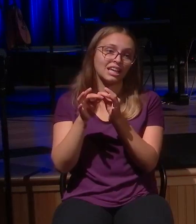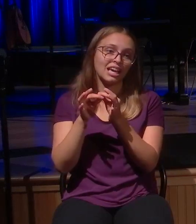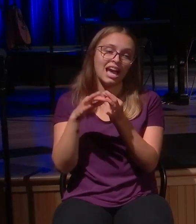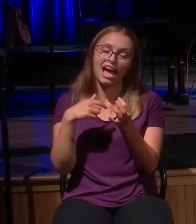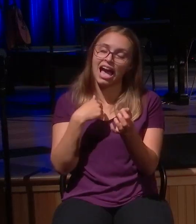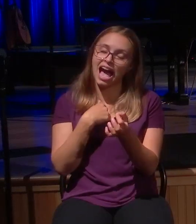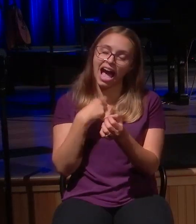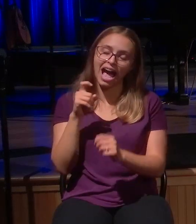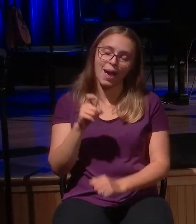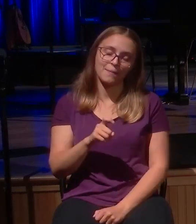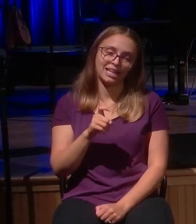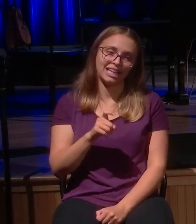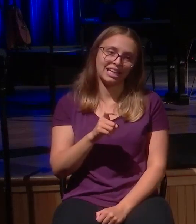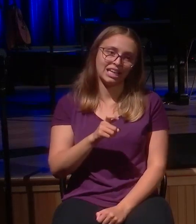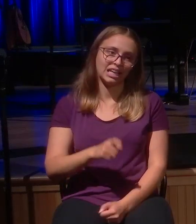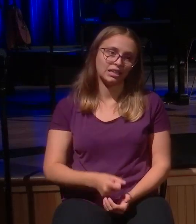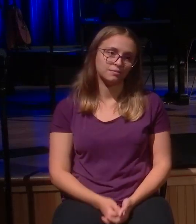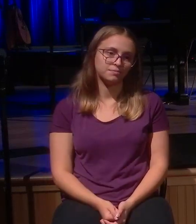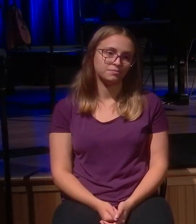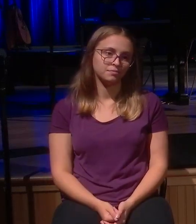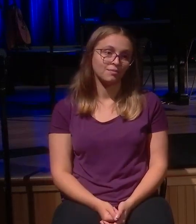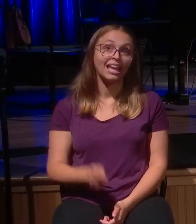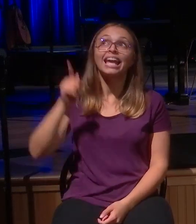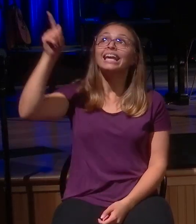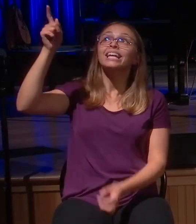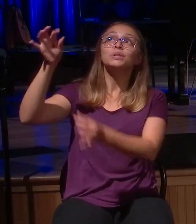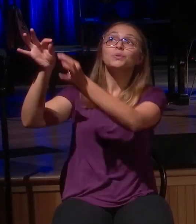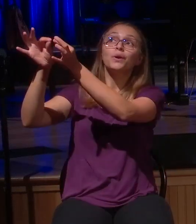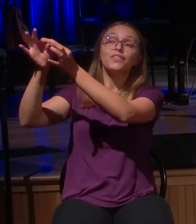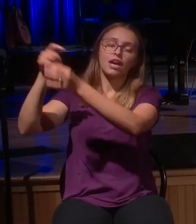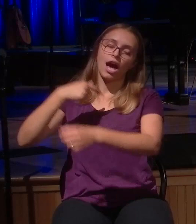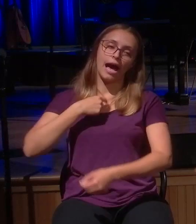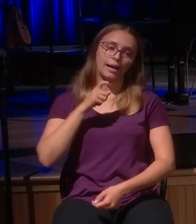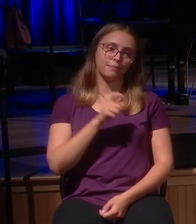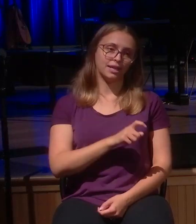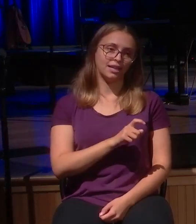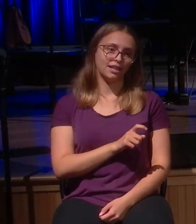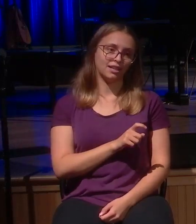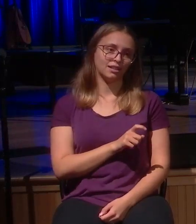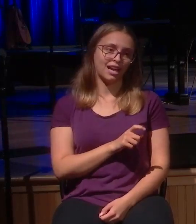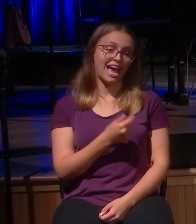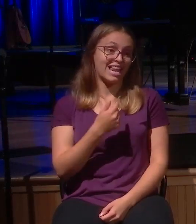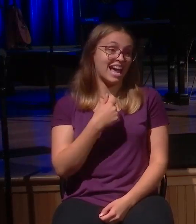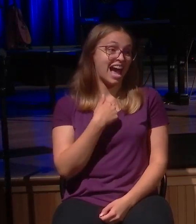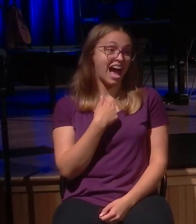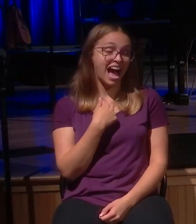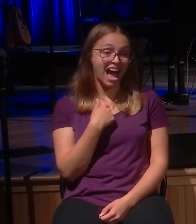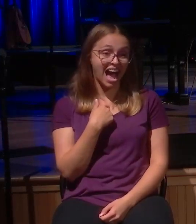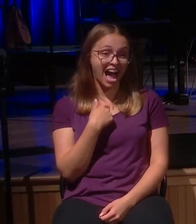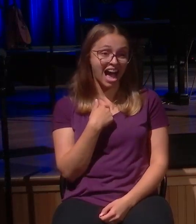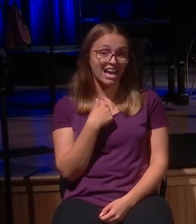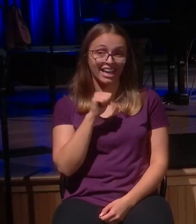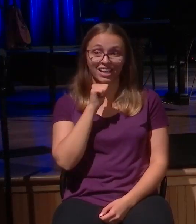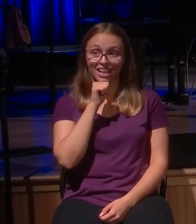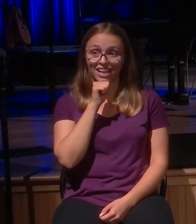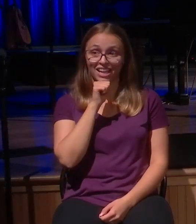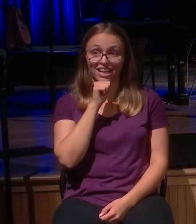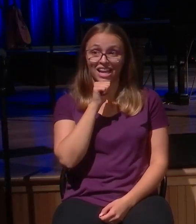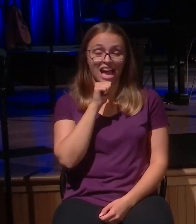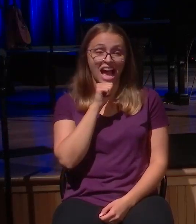I'm needy. I'm He's worthy. I'm needy. And I don't even deserve to be called the son anymore, but perhaps he'll hire me.